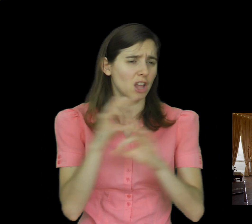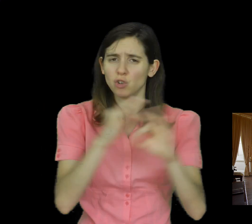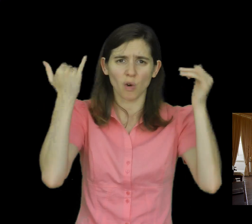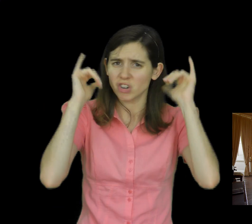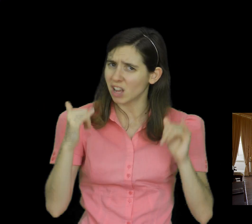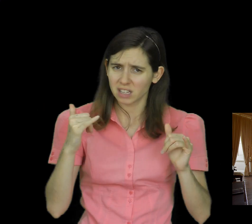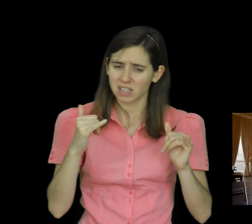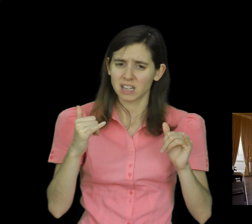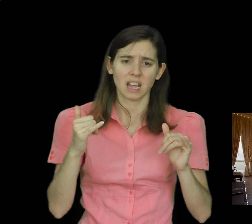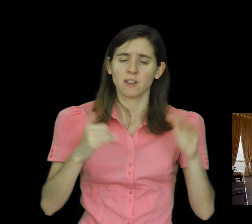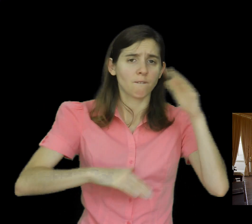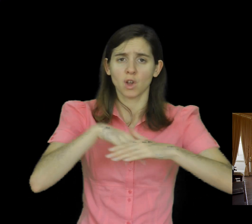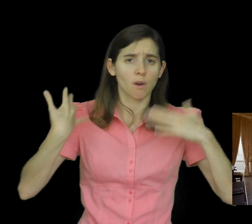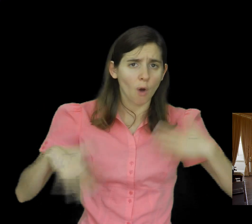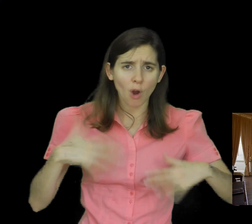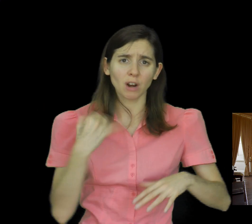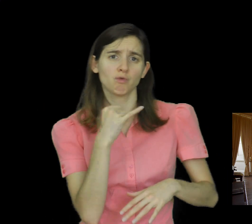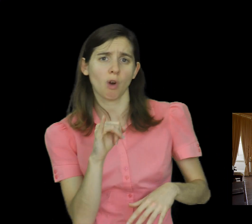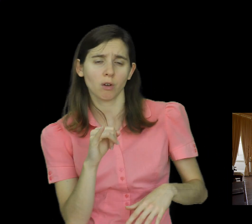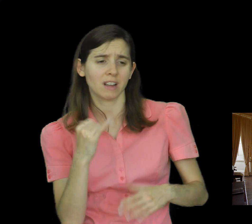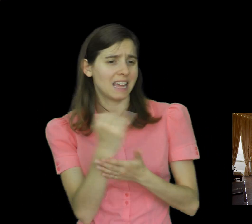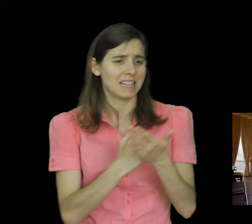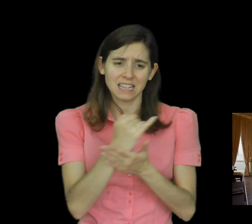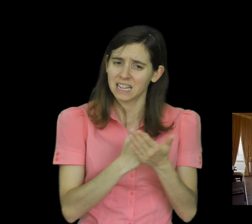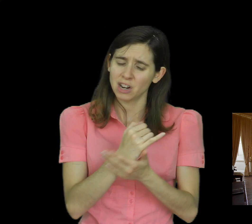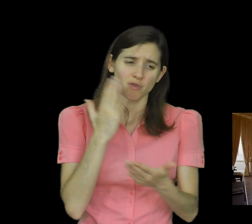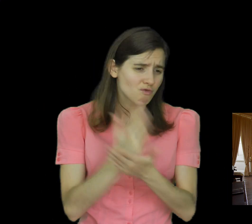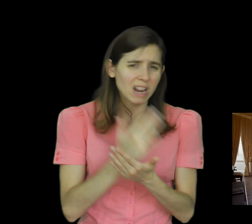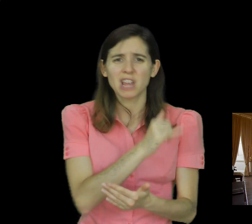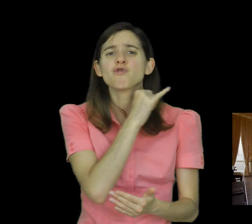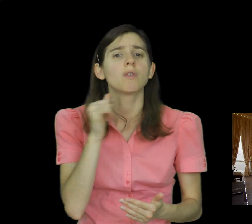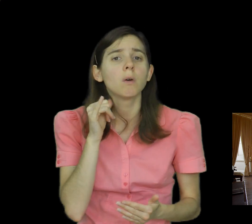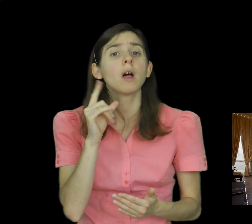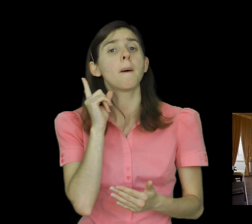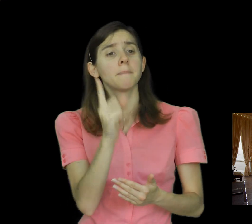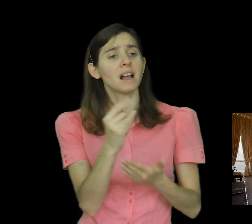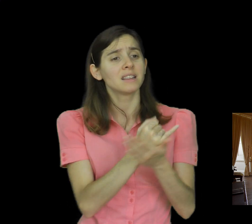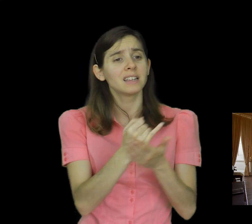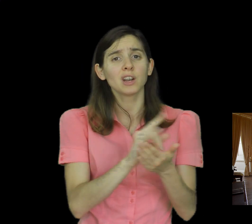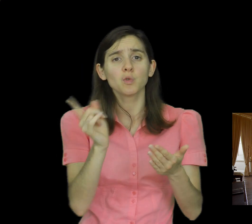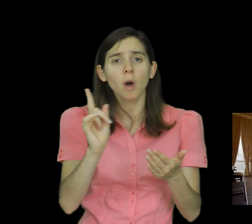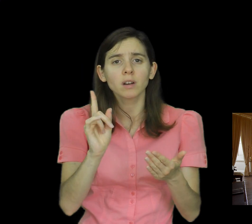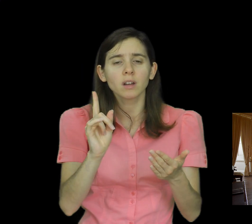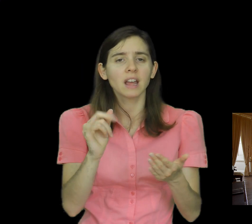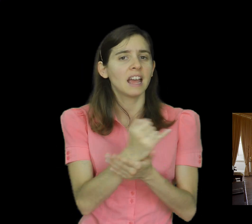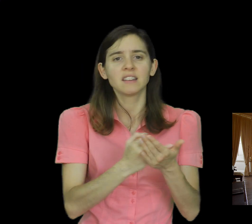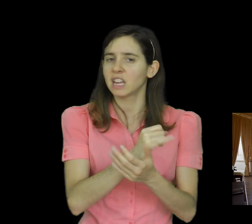hurtful, and wrong. 7. It's downright brutal. But one thing it is not. Sin is not God's will.